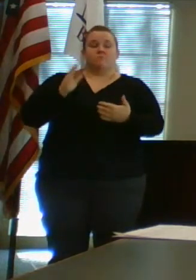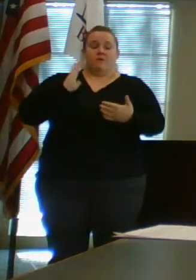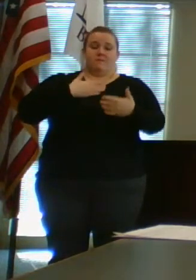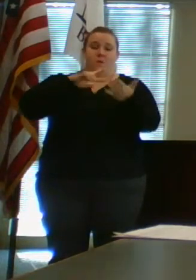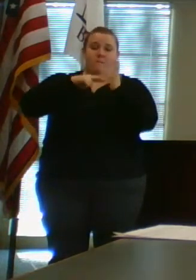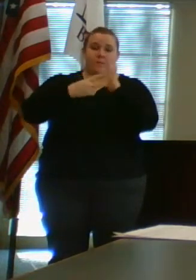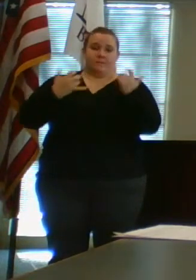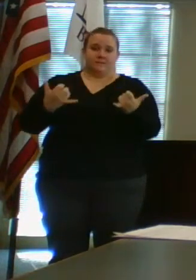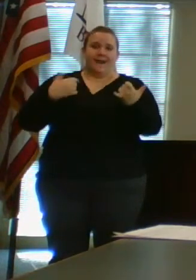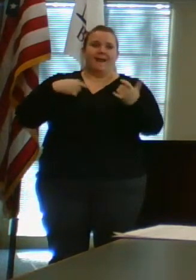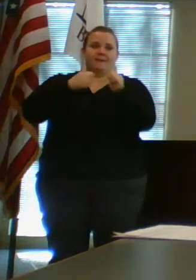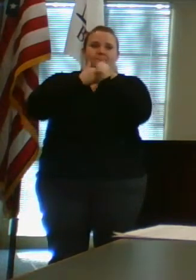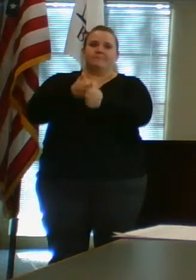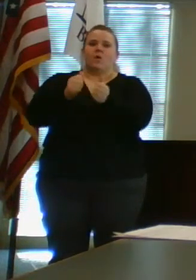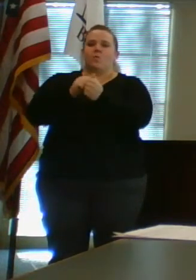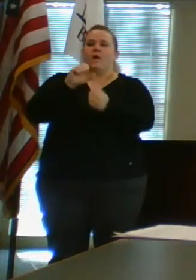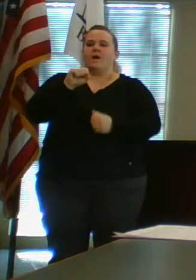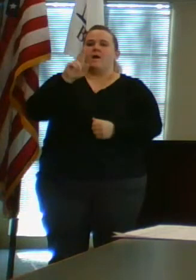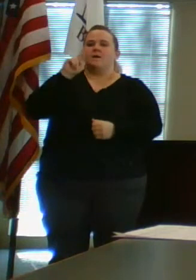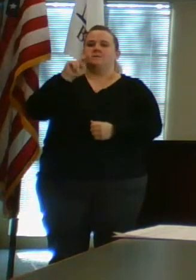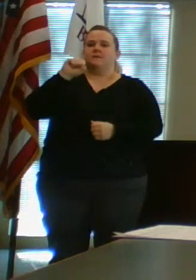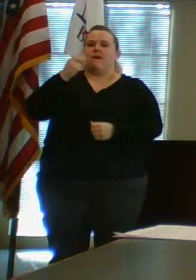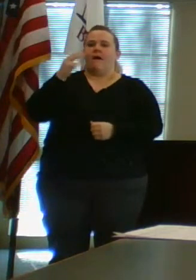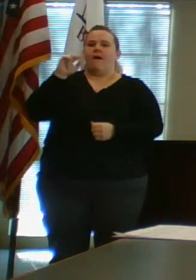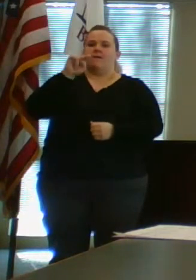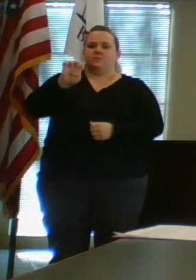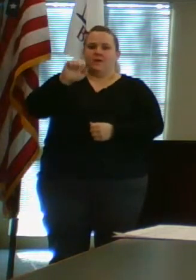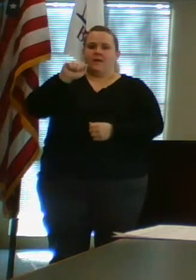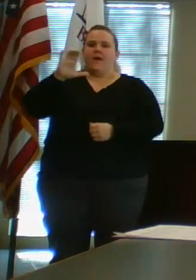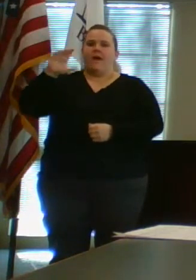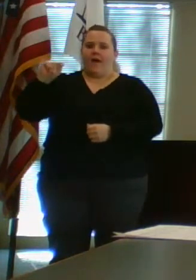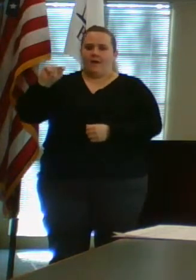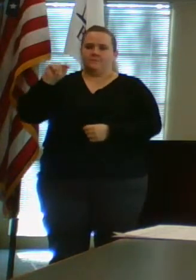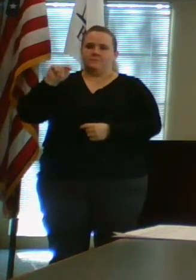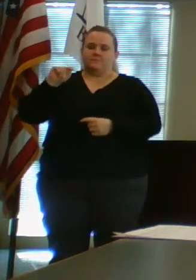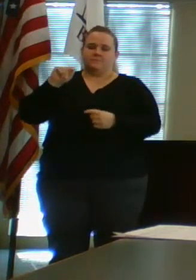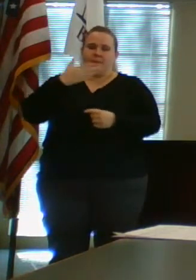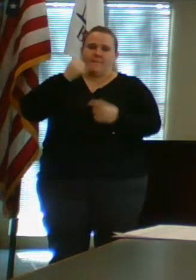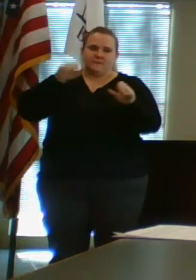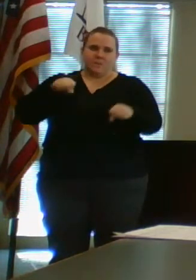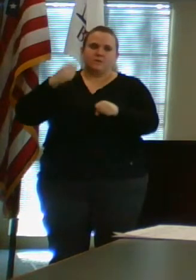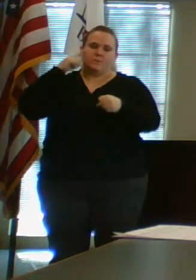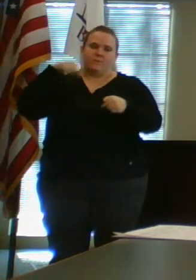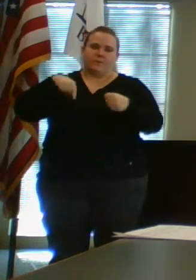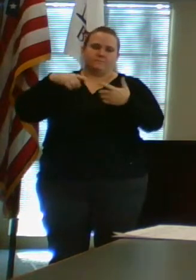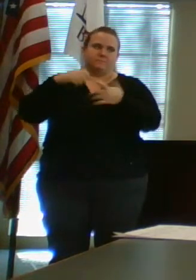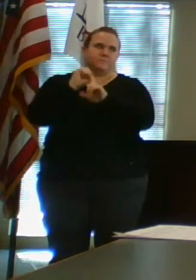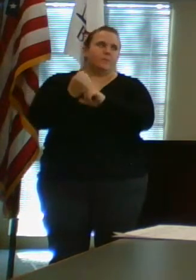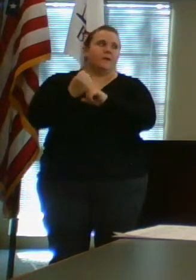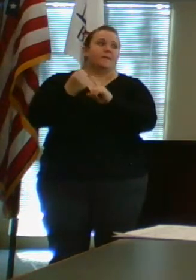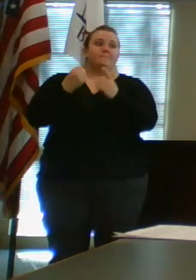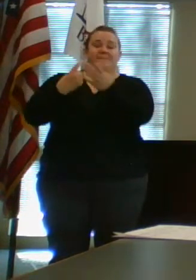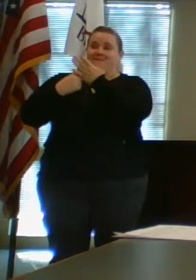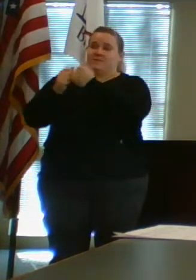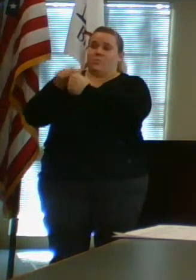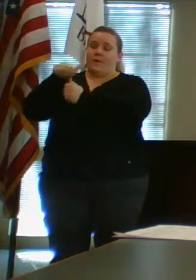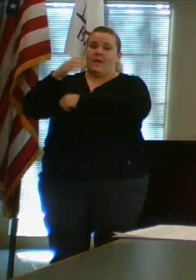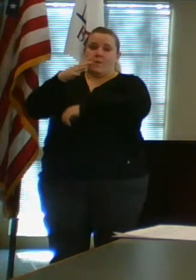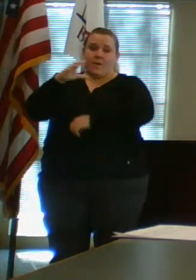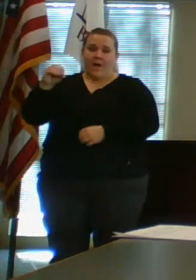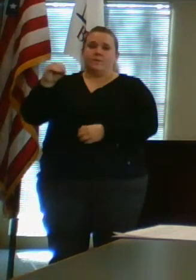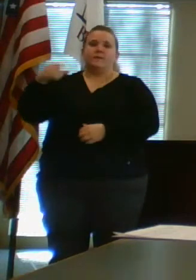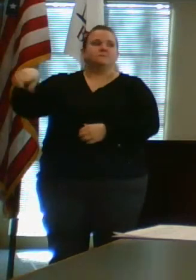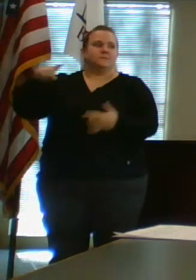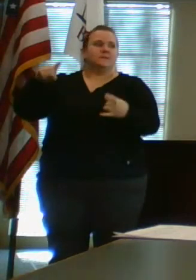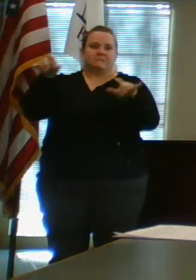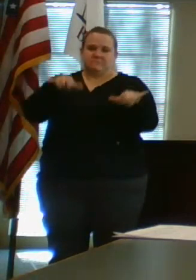is to comply with the Sunshine Act as best we can under these difficult circumstances. In speaking with other counties, they have done similar to what we